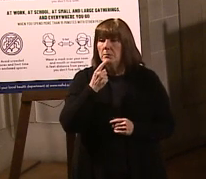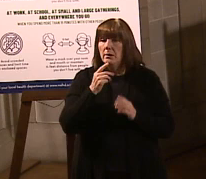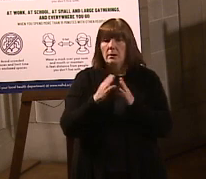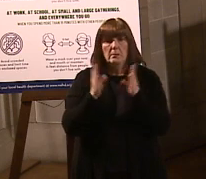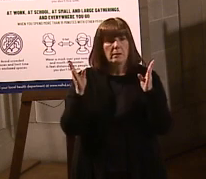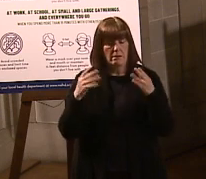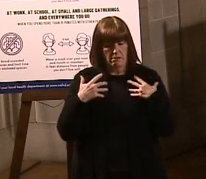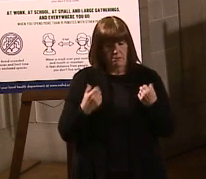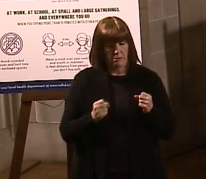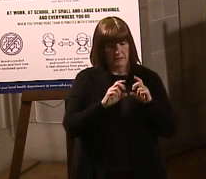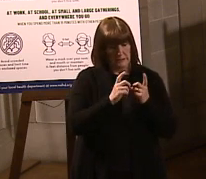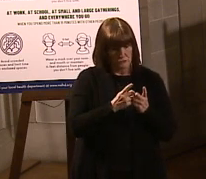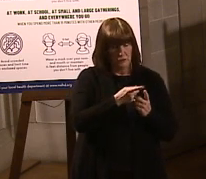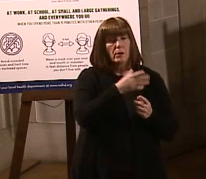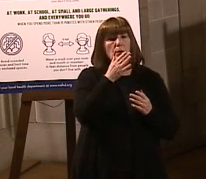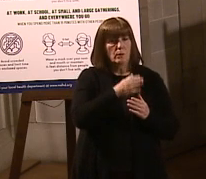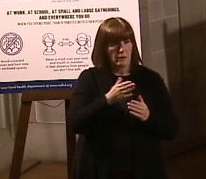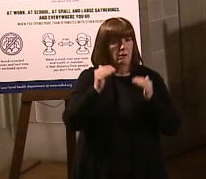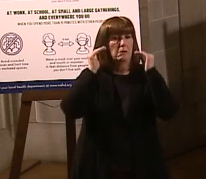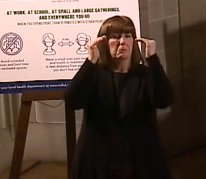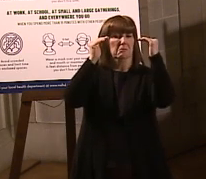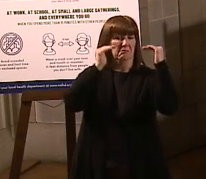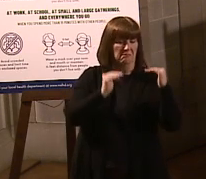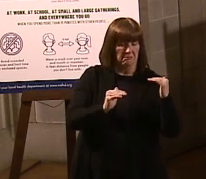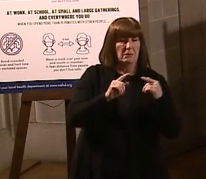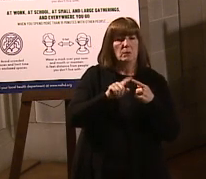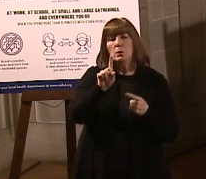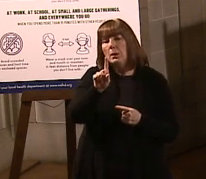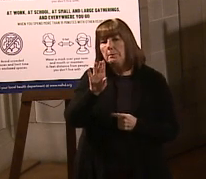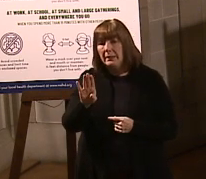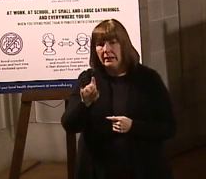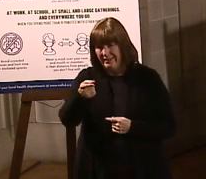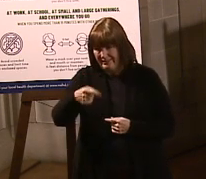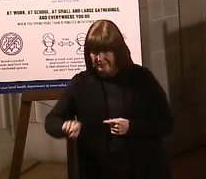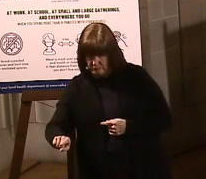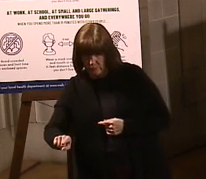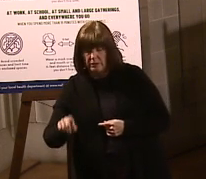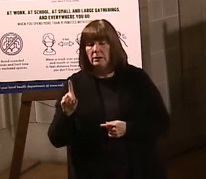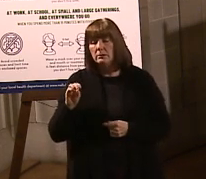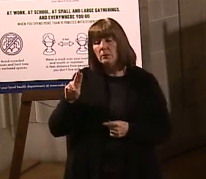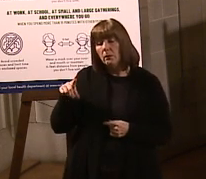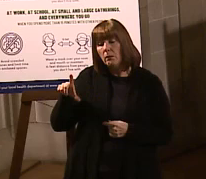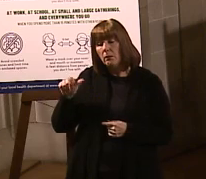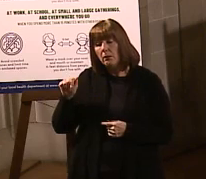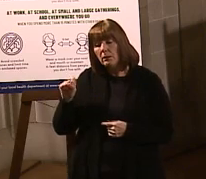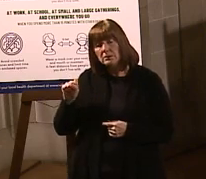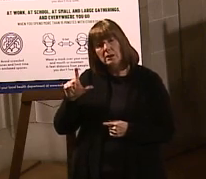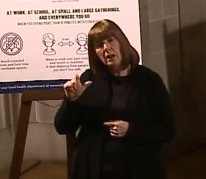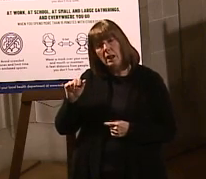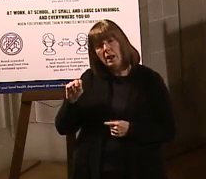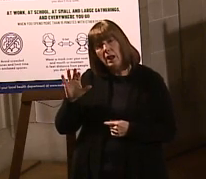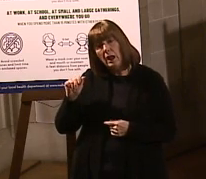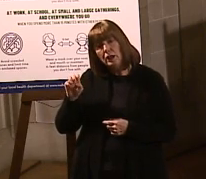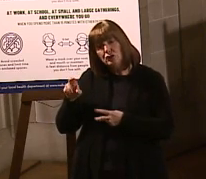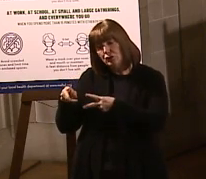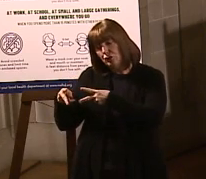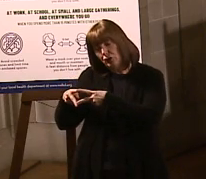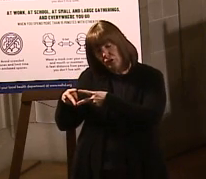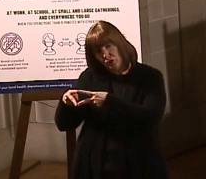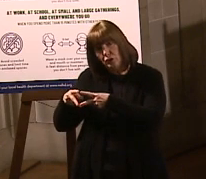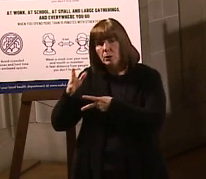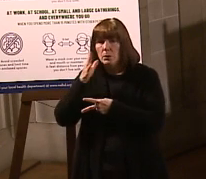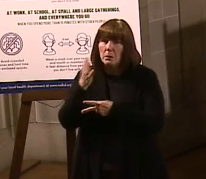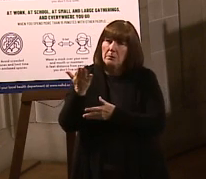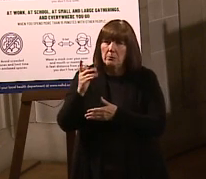to move into Phase 1B next week, and then Douglas and Lancaster are likely to move into Phase 1B